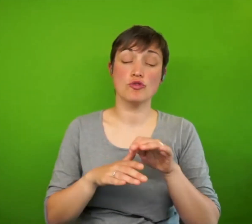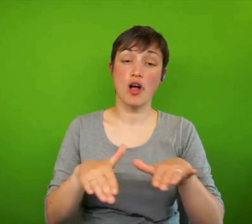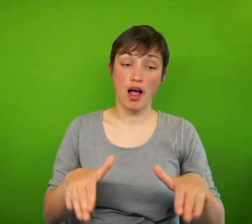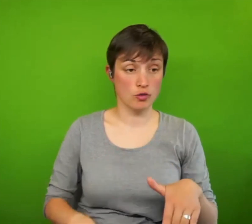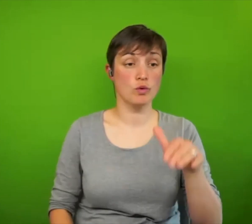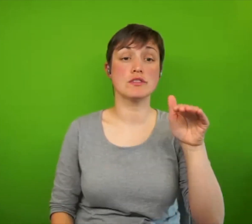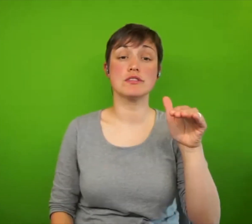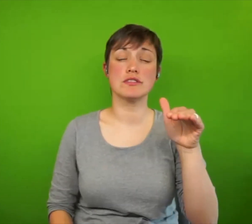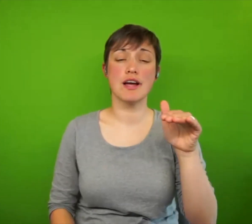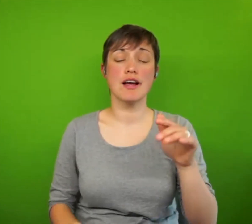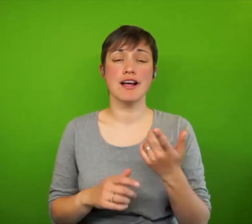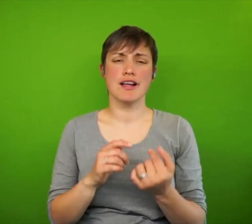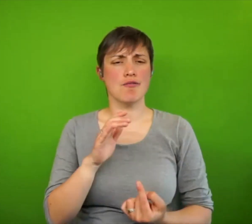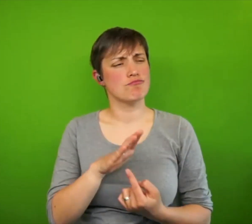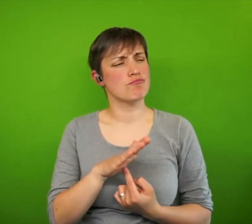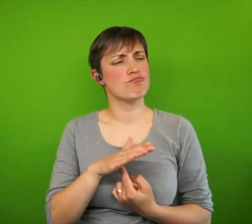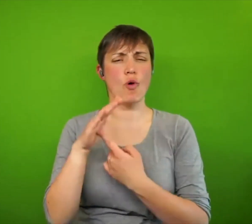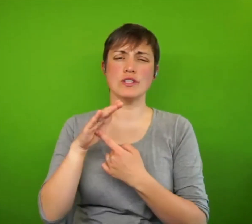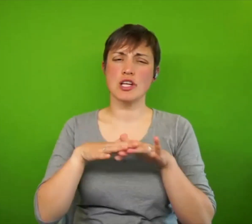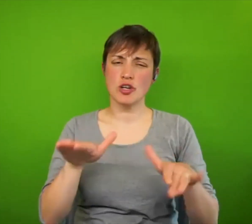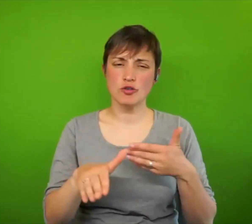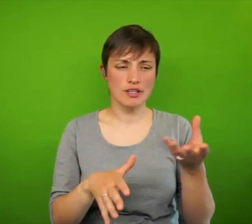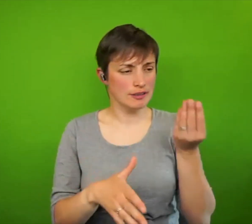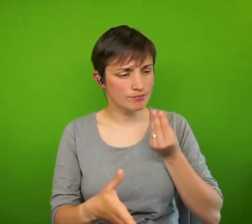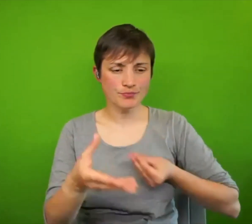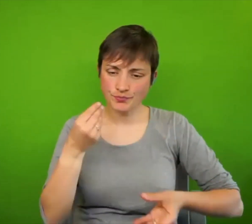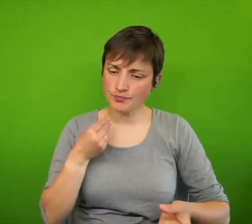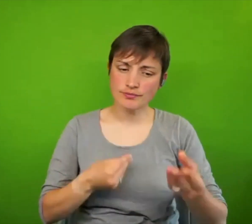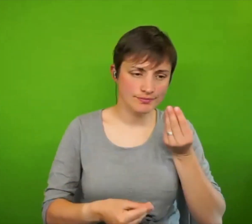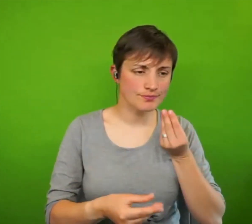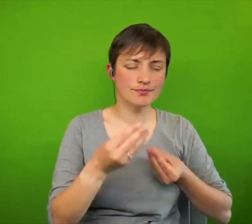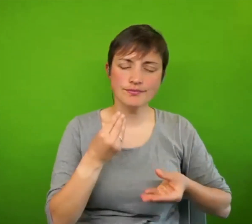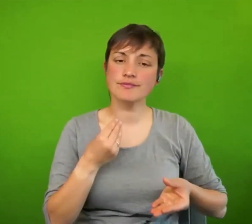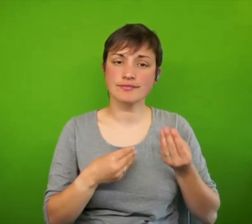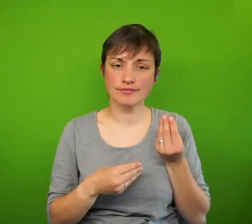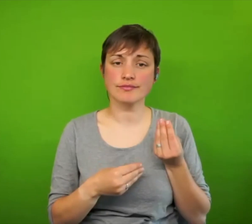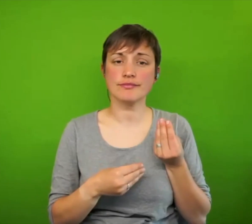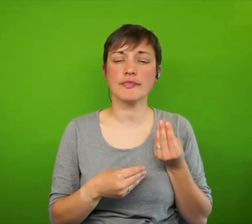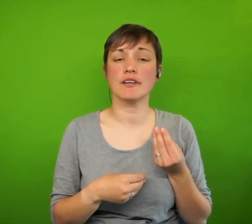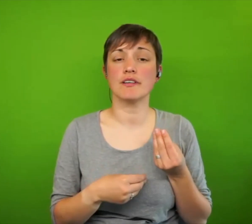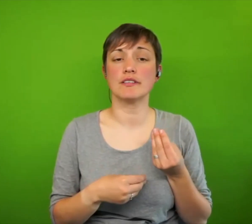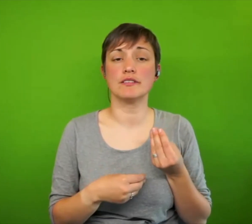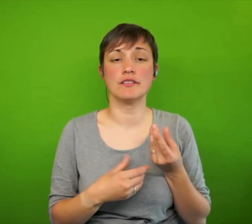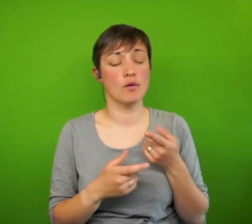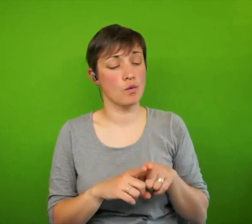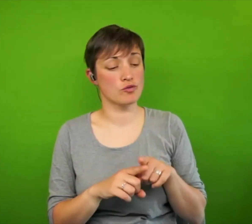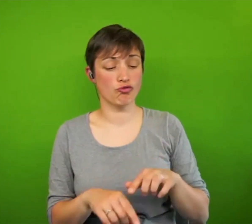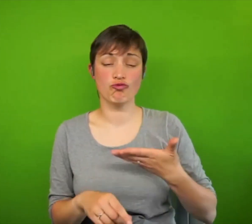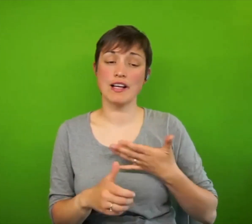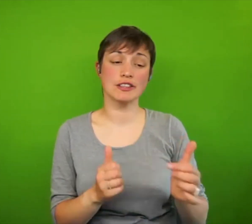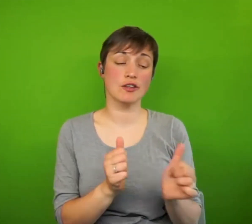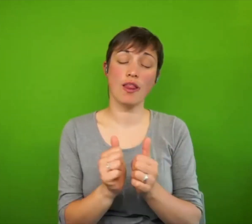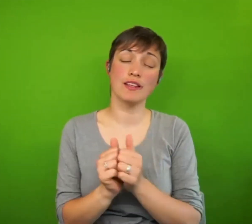importance of listening to what children themselves have to say and and of acknowledging children's rights and particularly